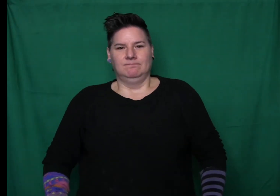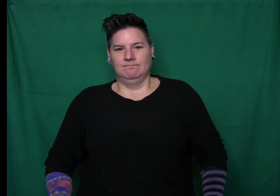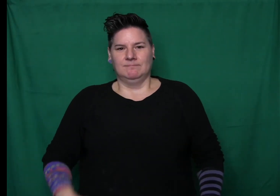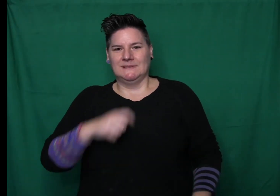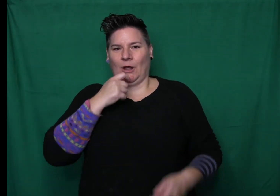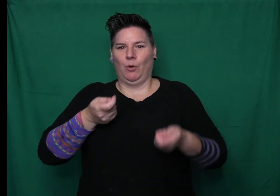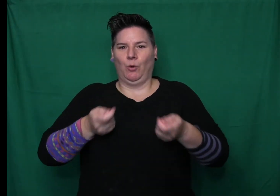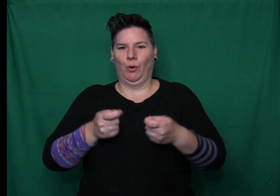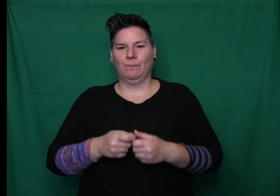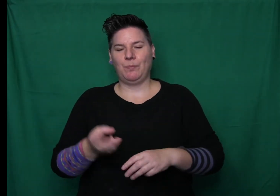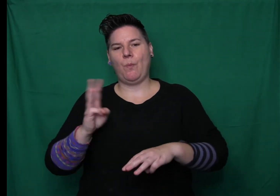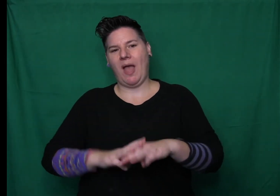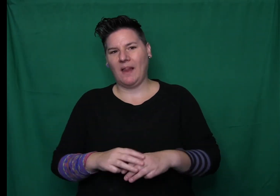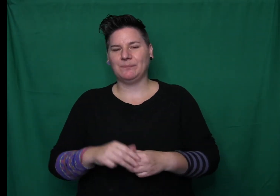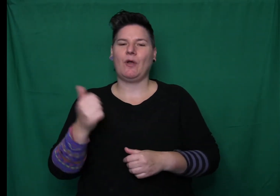Mother, said Dory. Do you still have a headache?